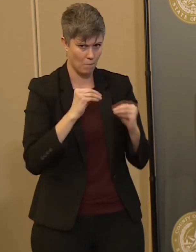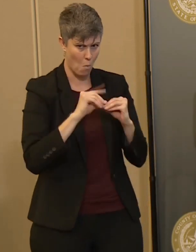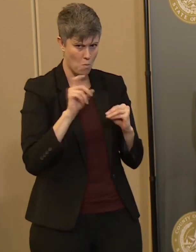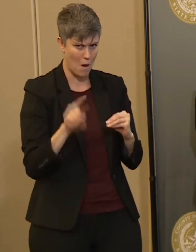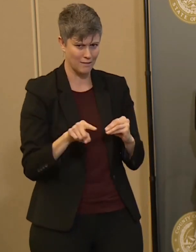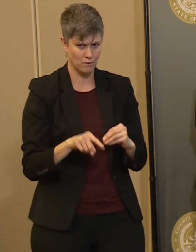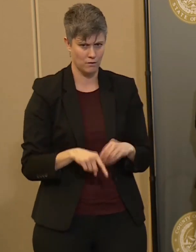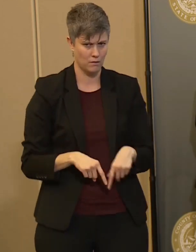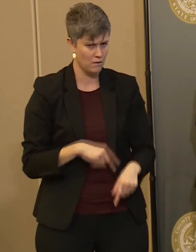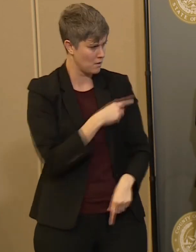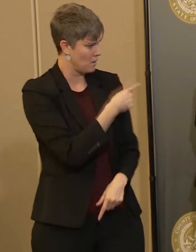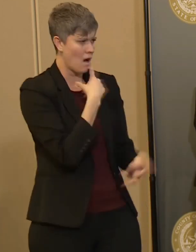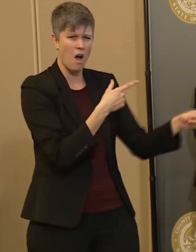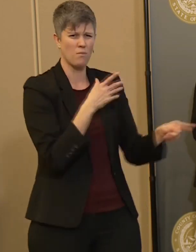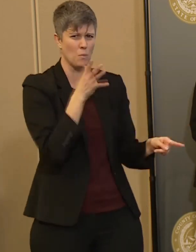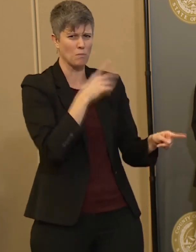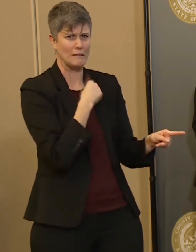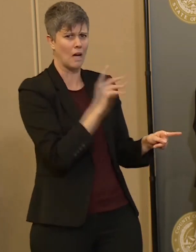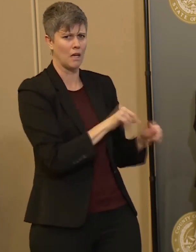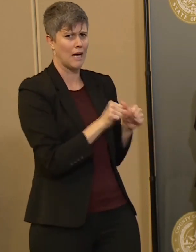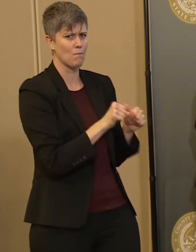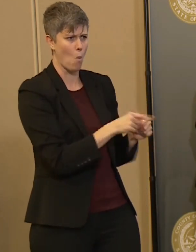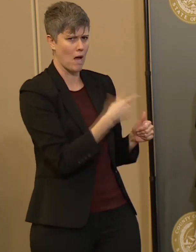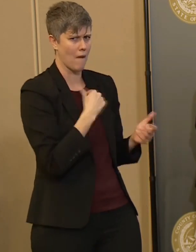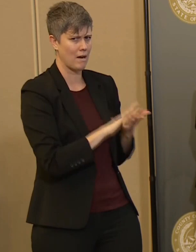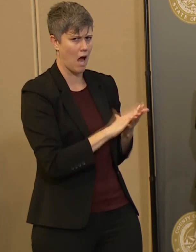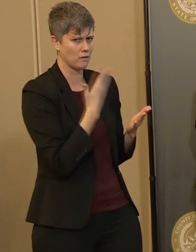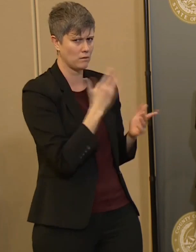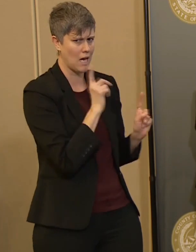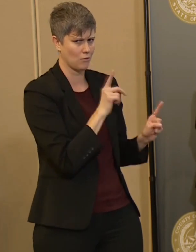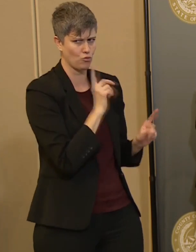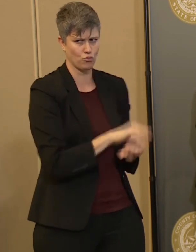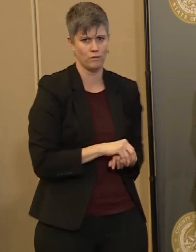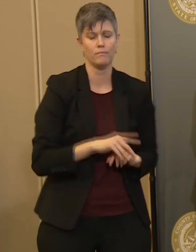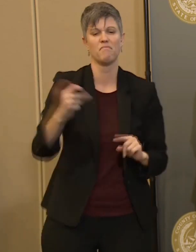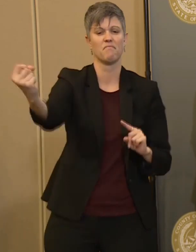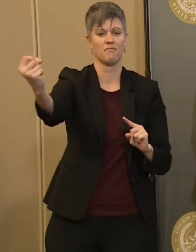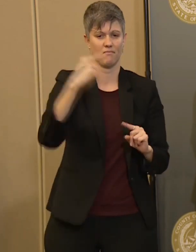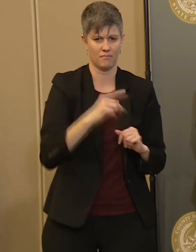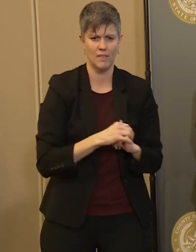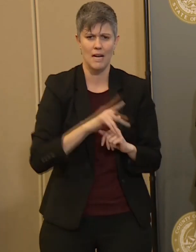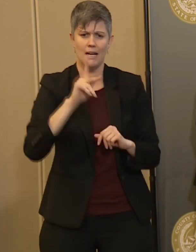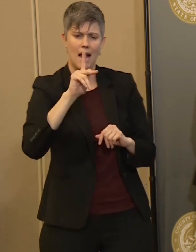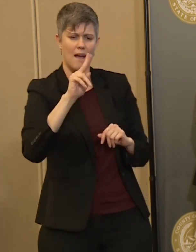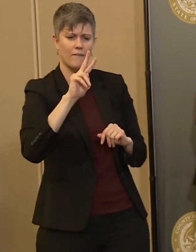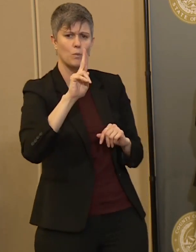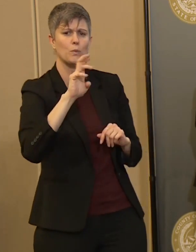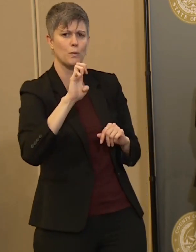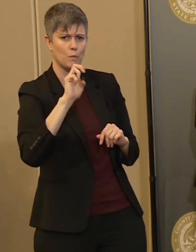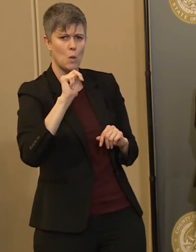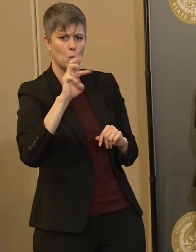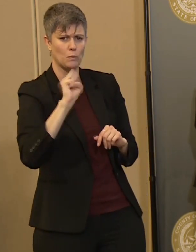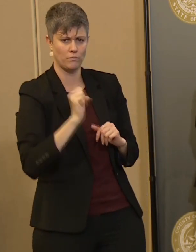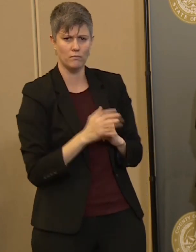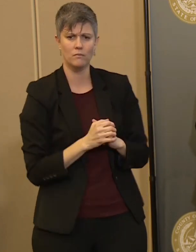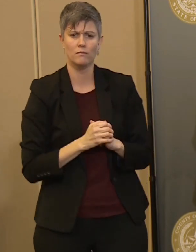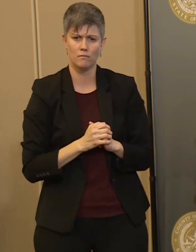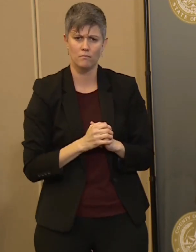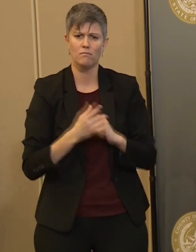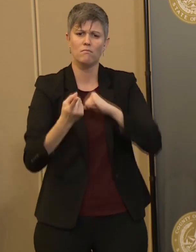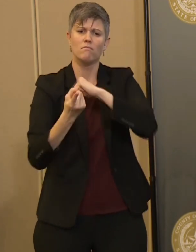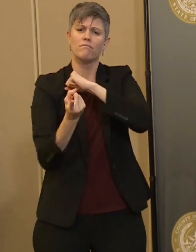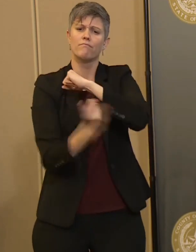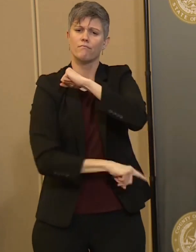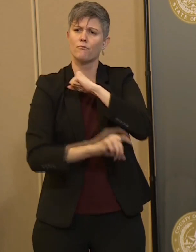This next question is from KVU and a statesman. To what extent will criminal penalties be enforced when it comes to